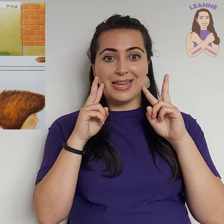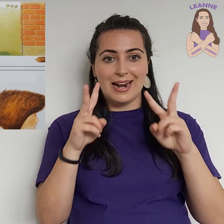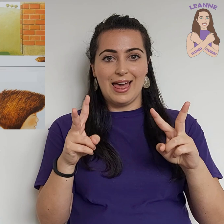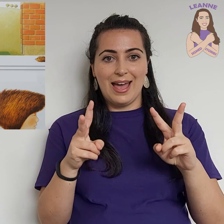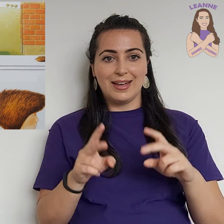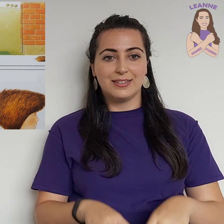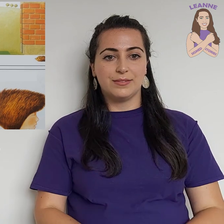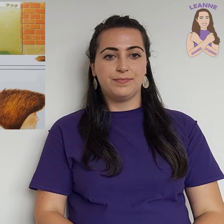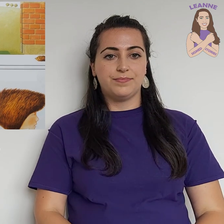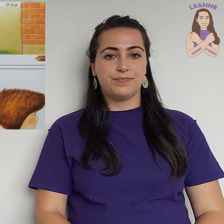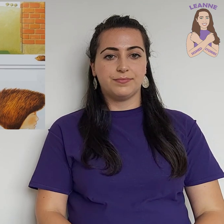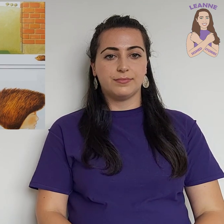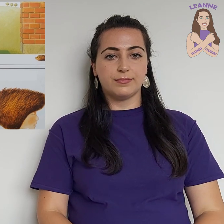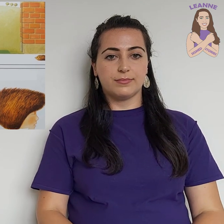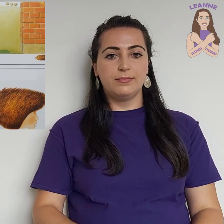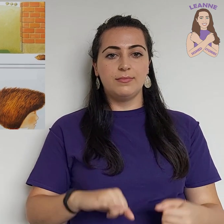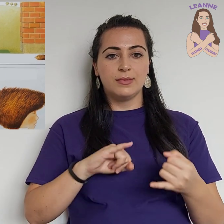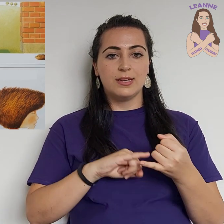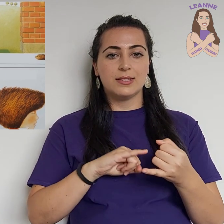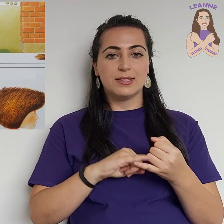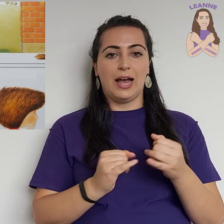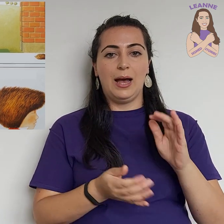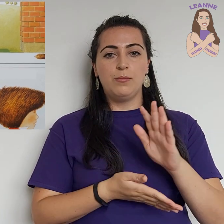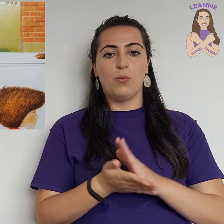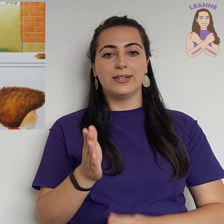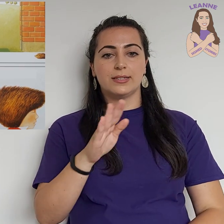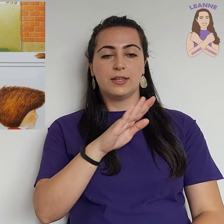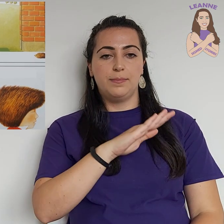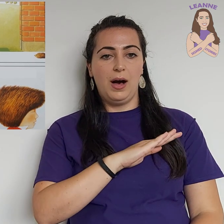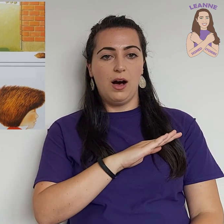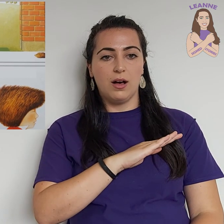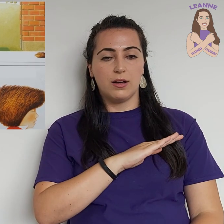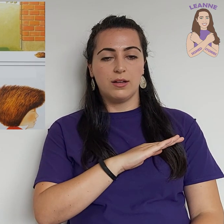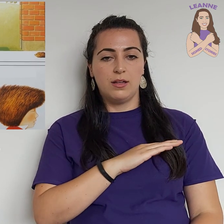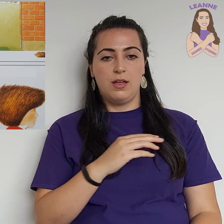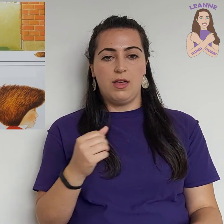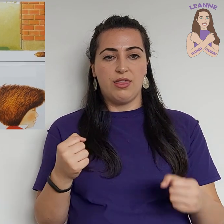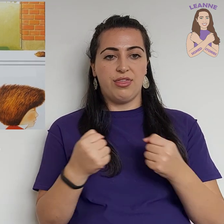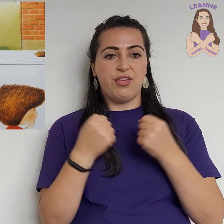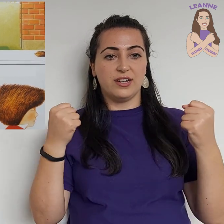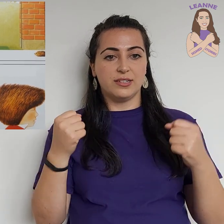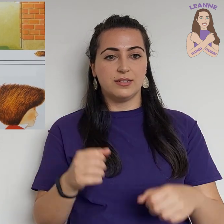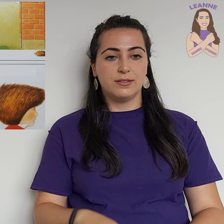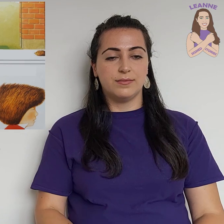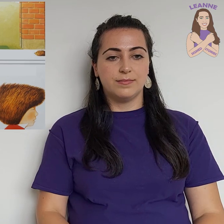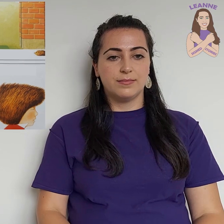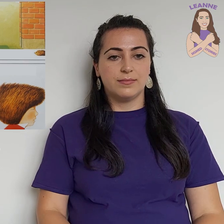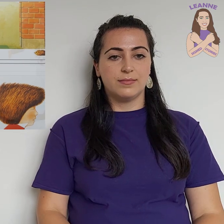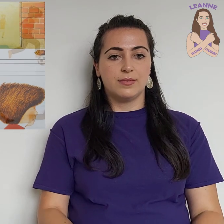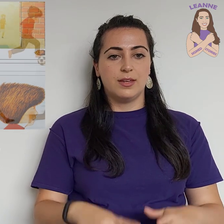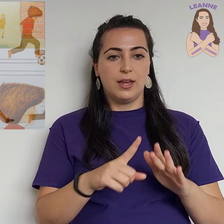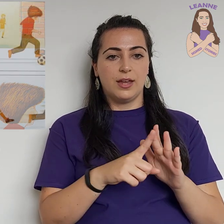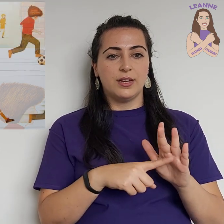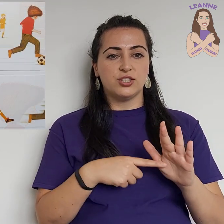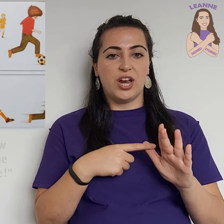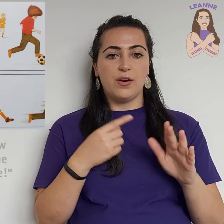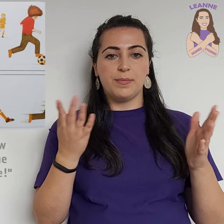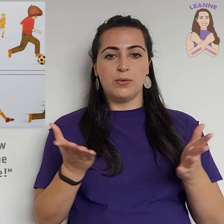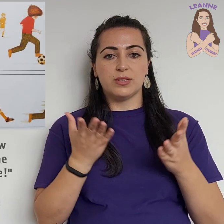glared. Sam went to the park. Thud! Jeremy was